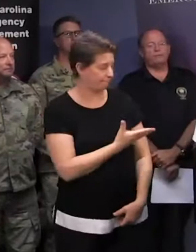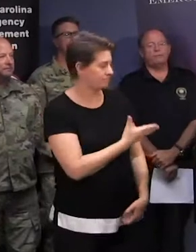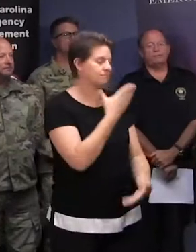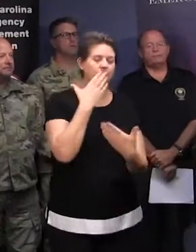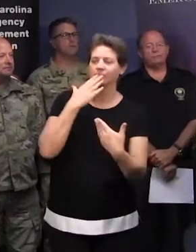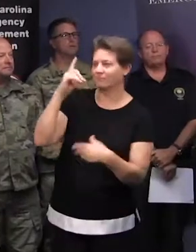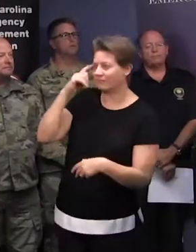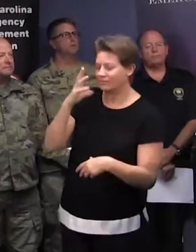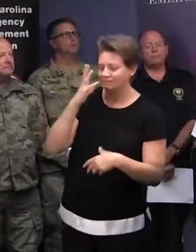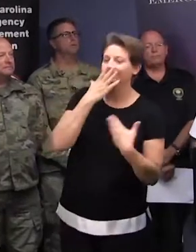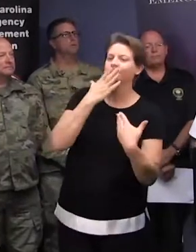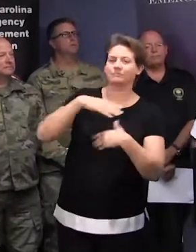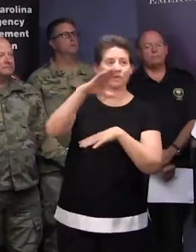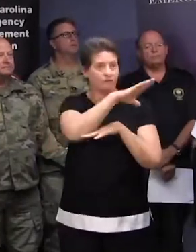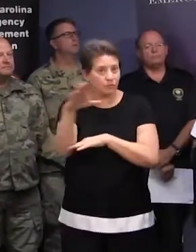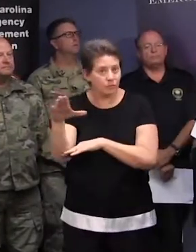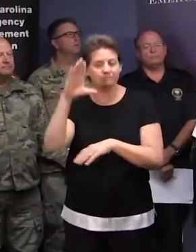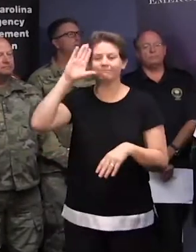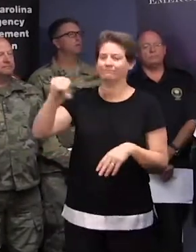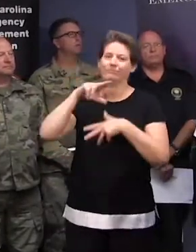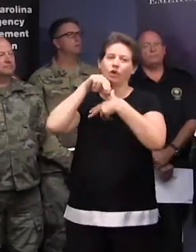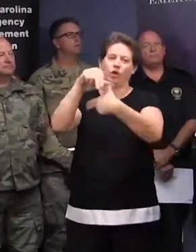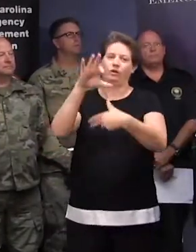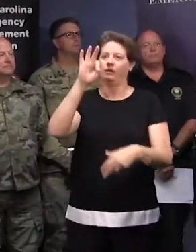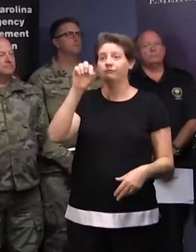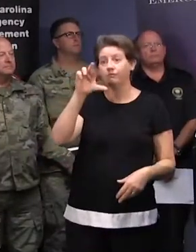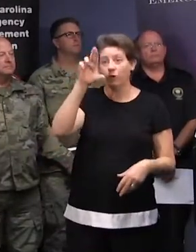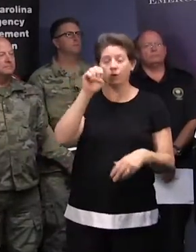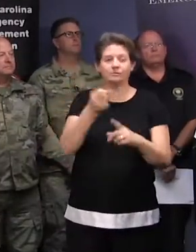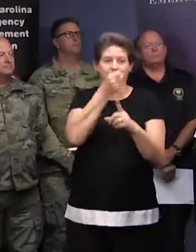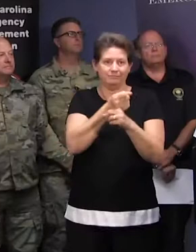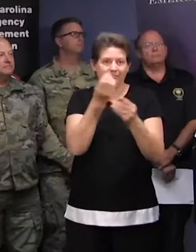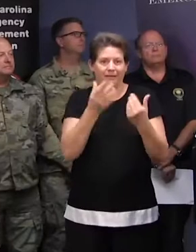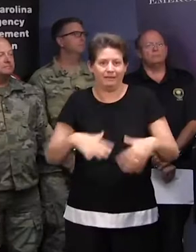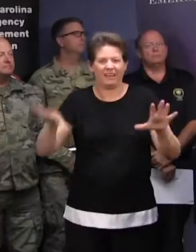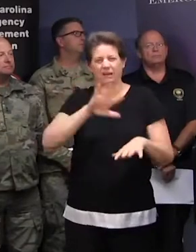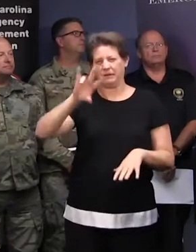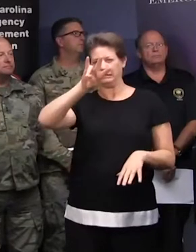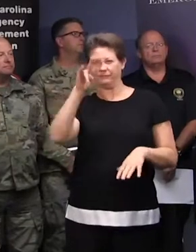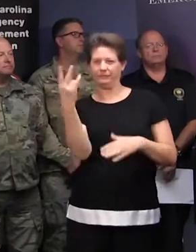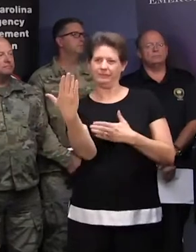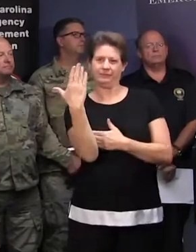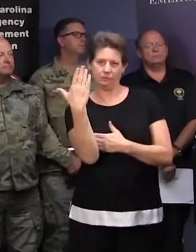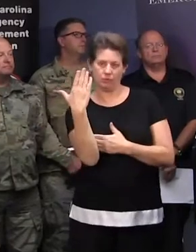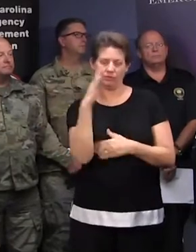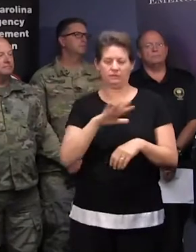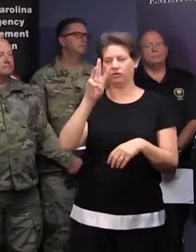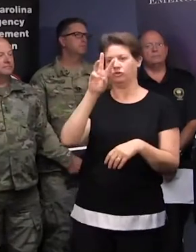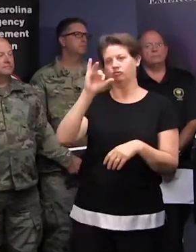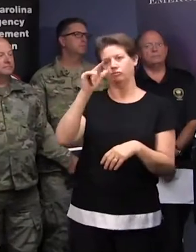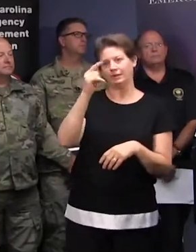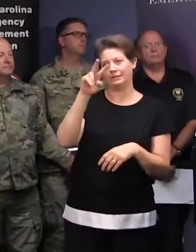you, Governor. Good afternoon. So as you know, Hurricane Florence made landfall this morning around 7.15 a.m. near Wrightsville Beach, North